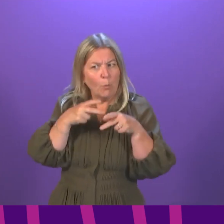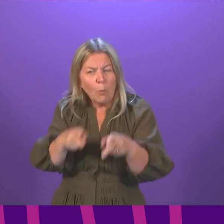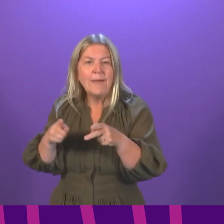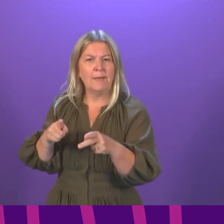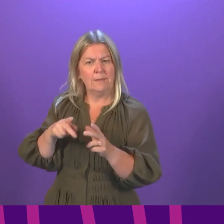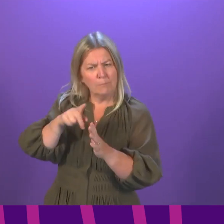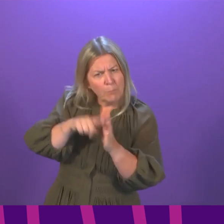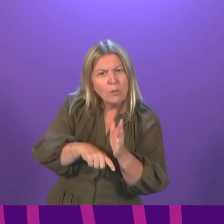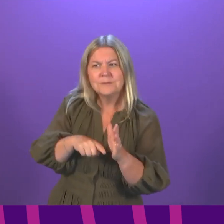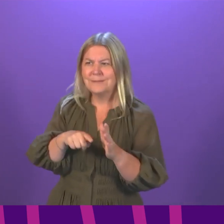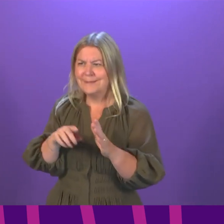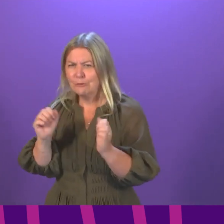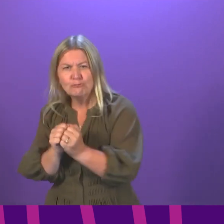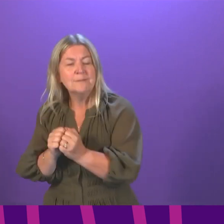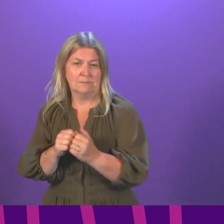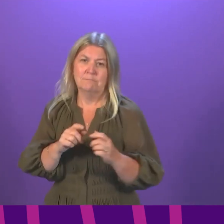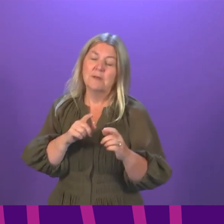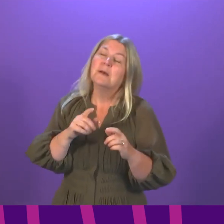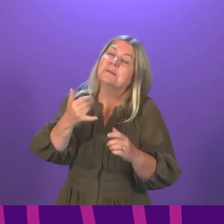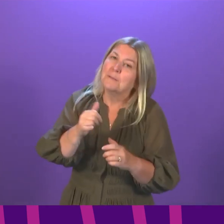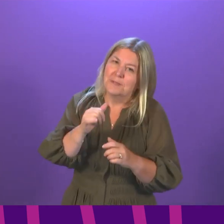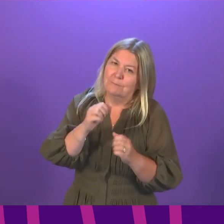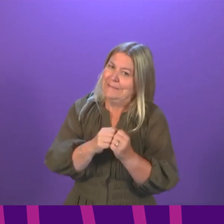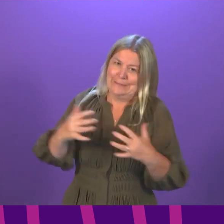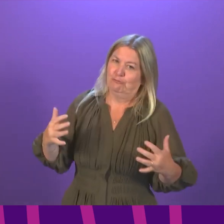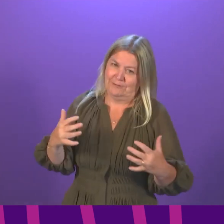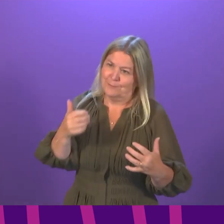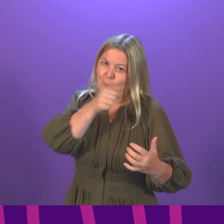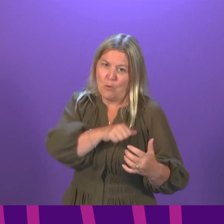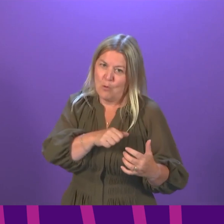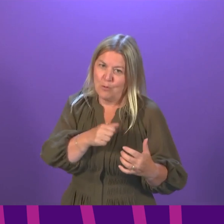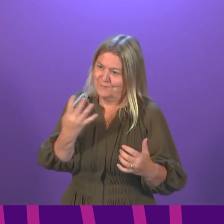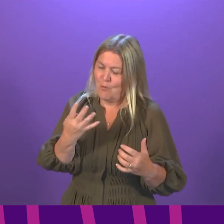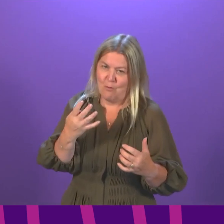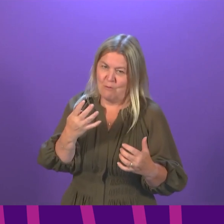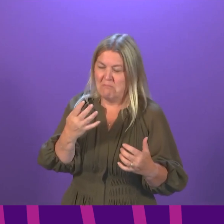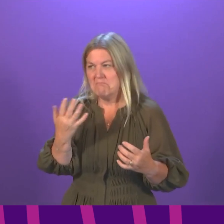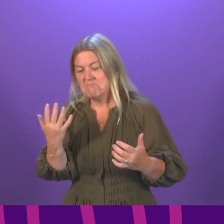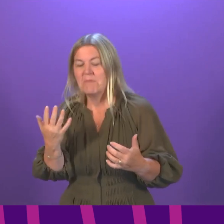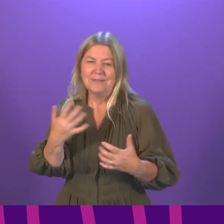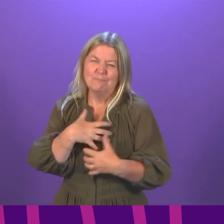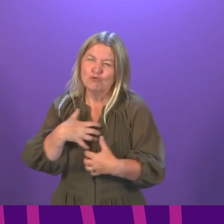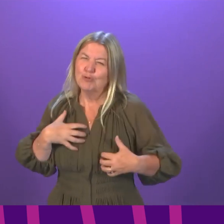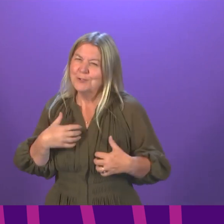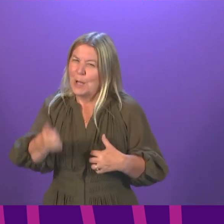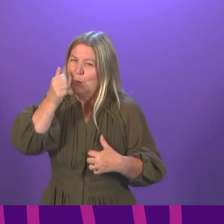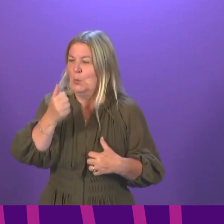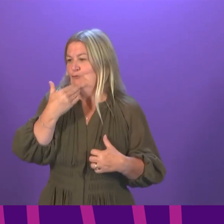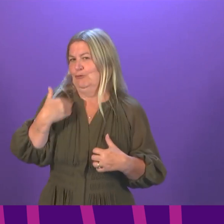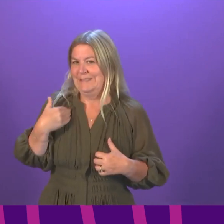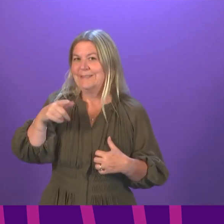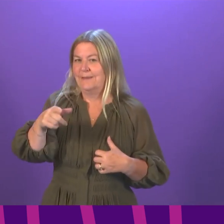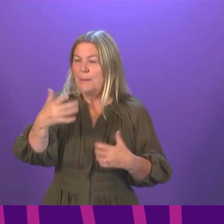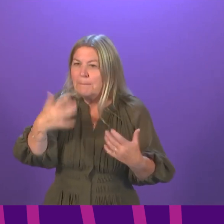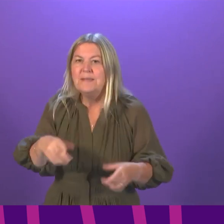announcement. We do not always succeed in getting that Four Nations cooperation. I think there were some frustrations in the last couple of weeks about announcements